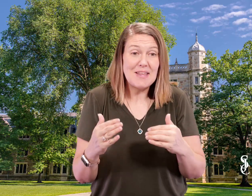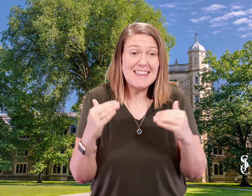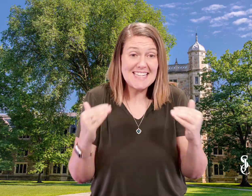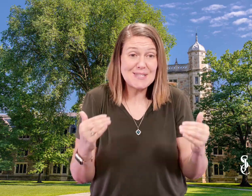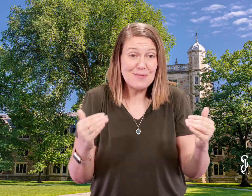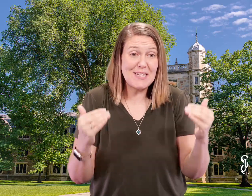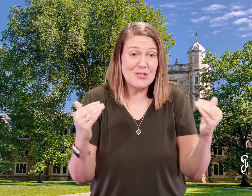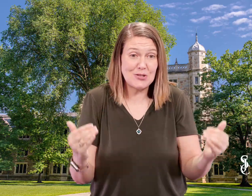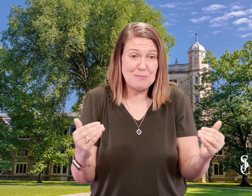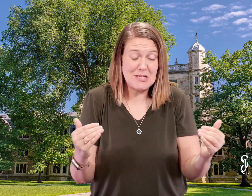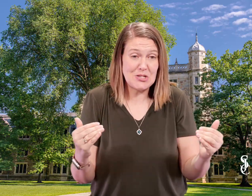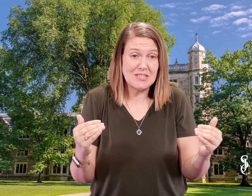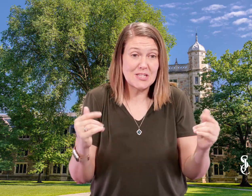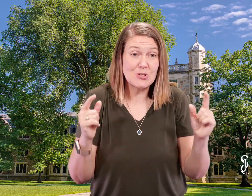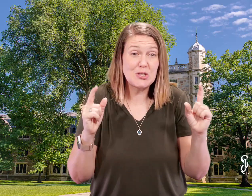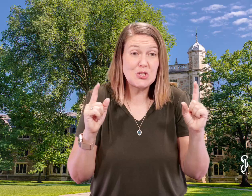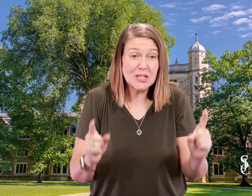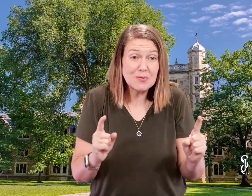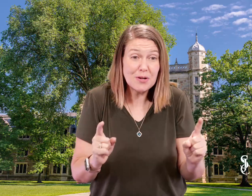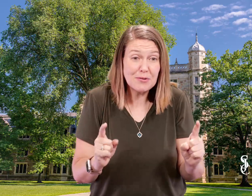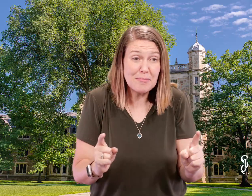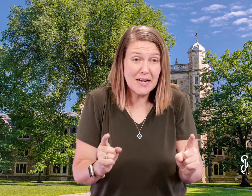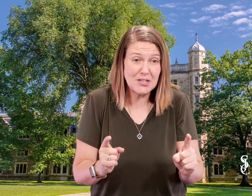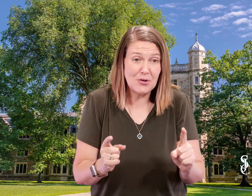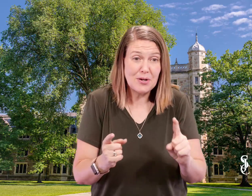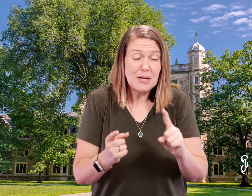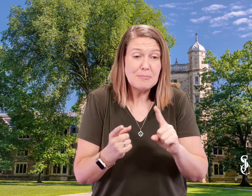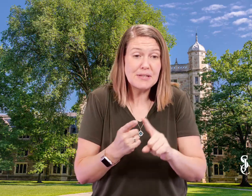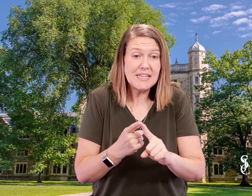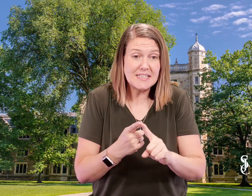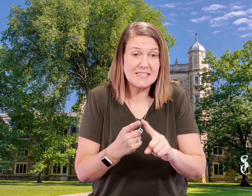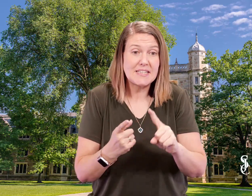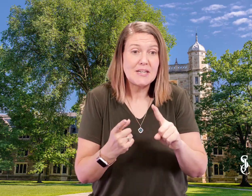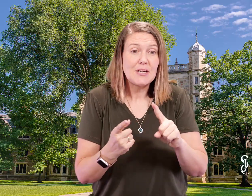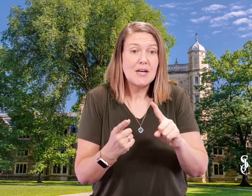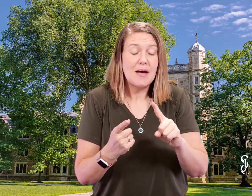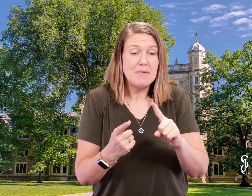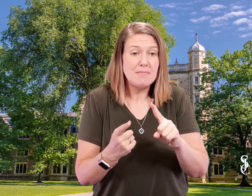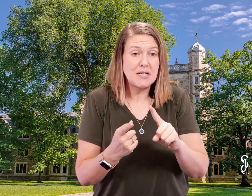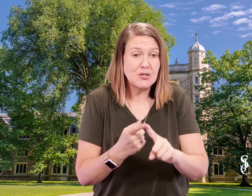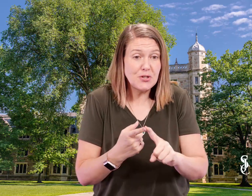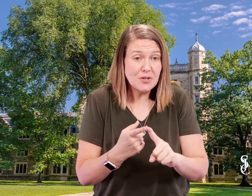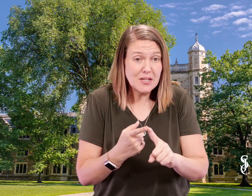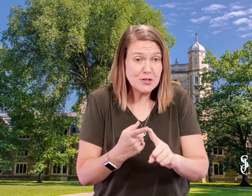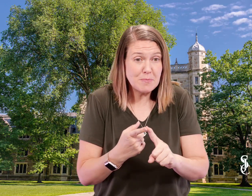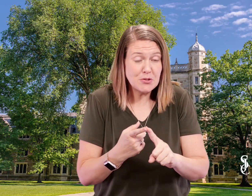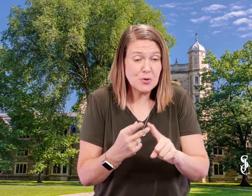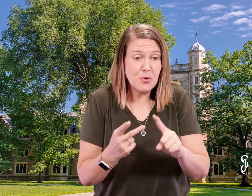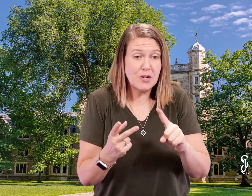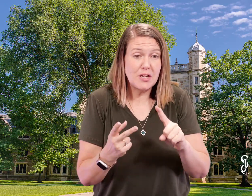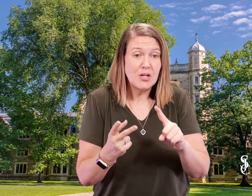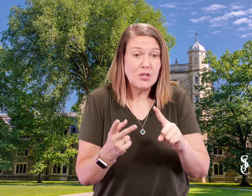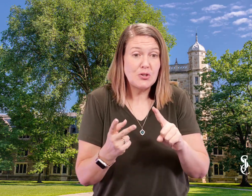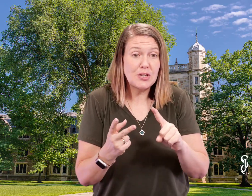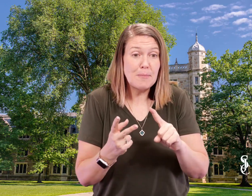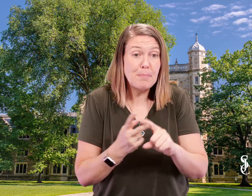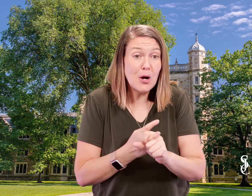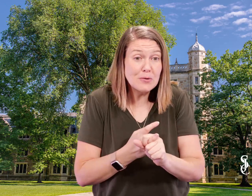This week is your speeches. So I just want to remind you, please, make sure you get your speech recorded. You're going to post